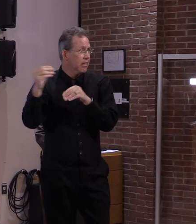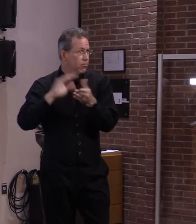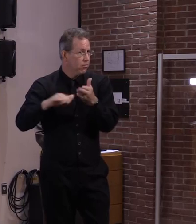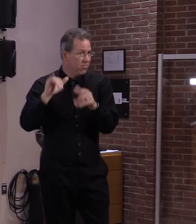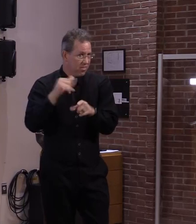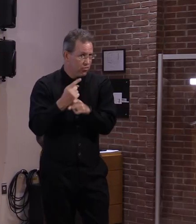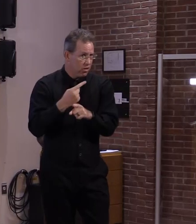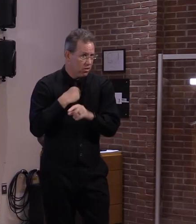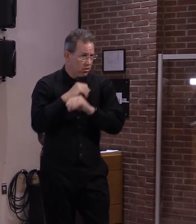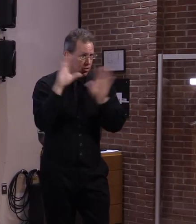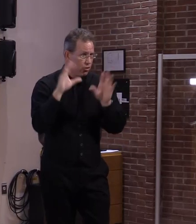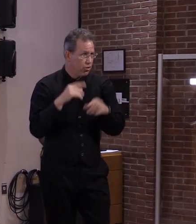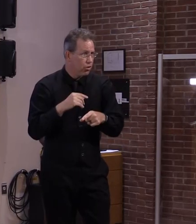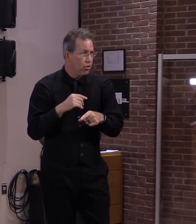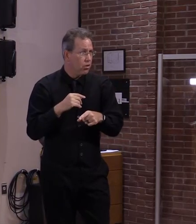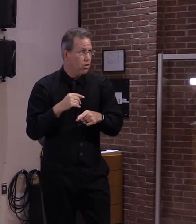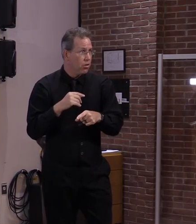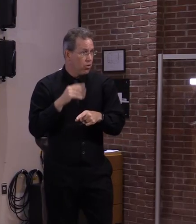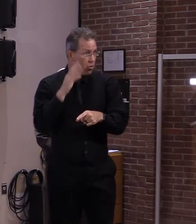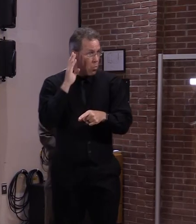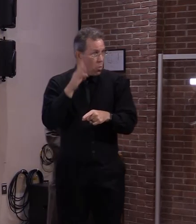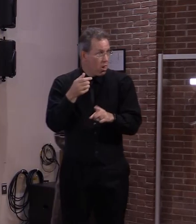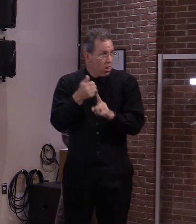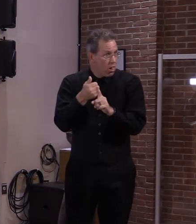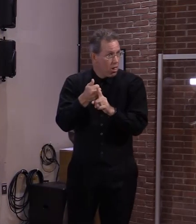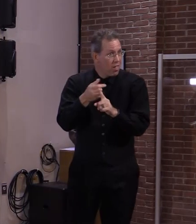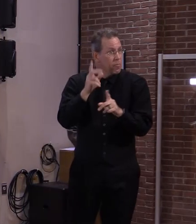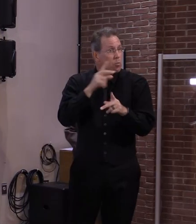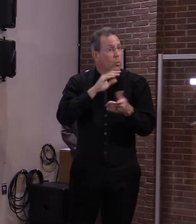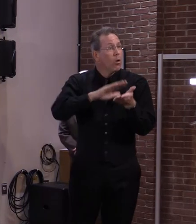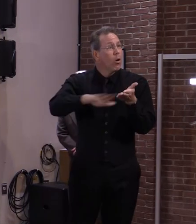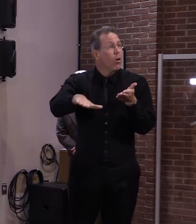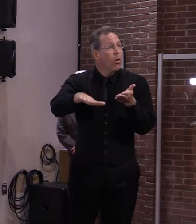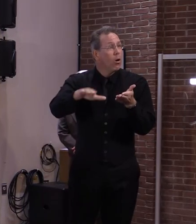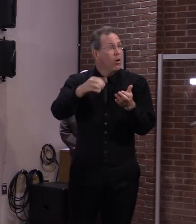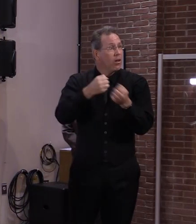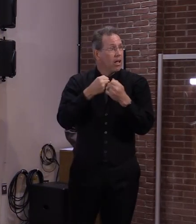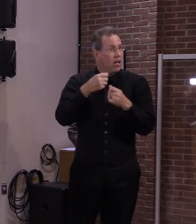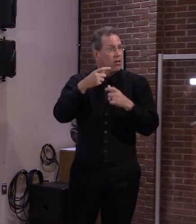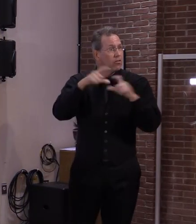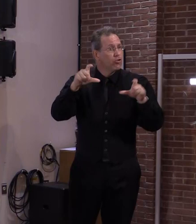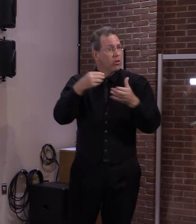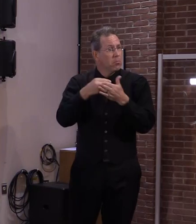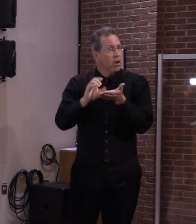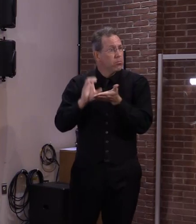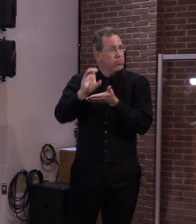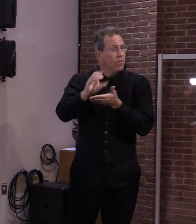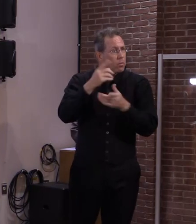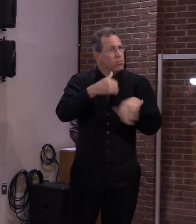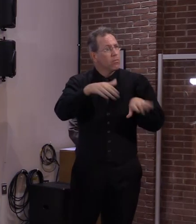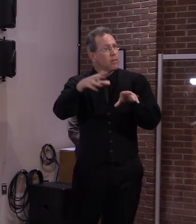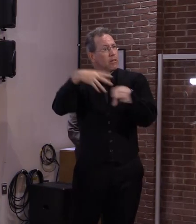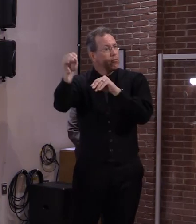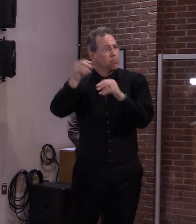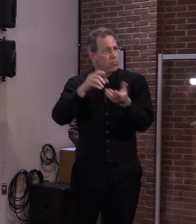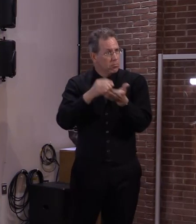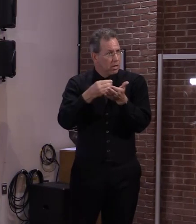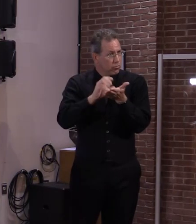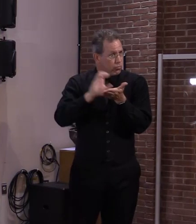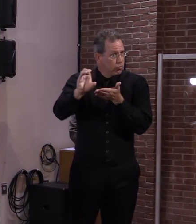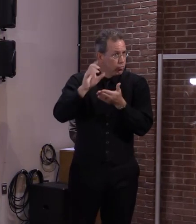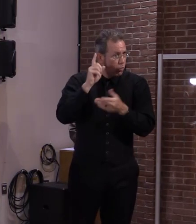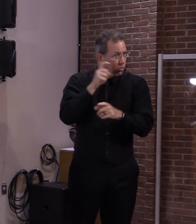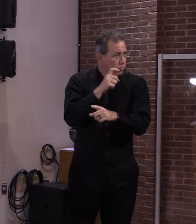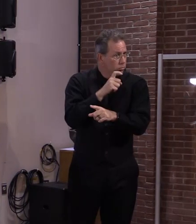check um and also what else will be done to help uh both folks who uh